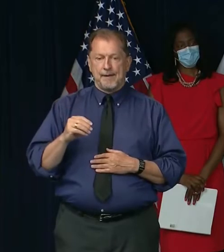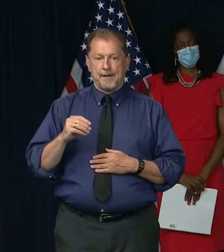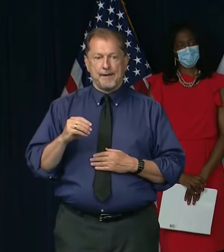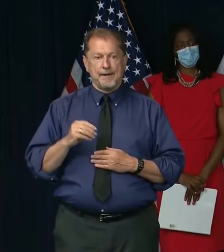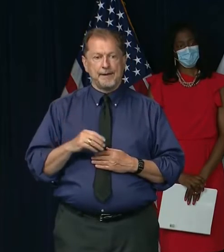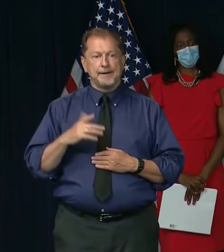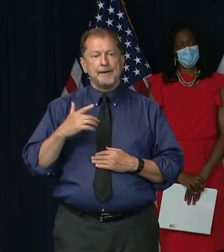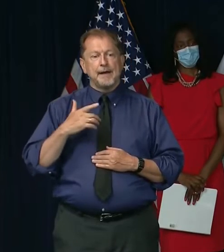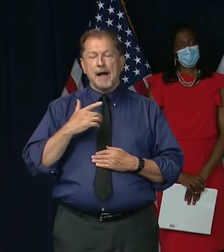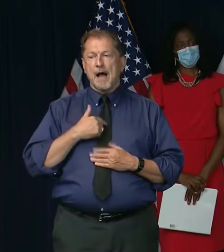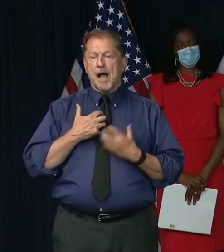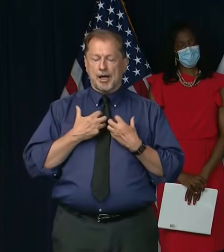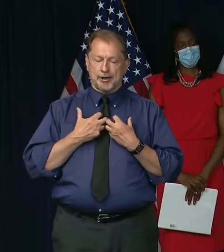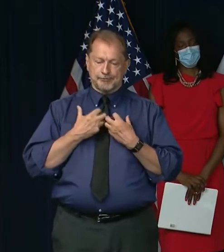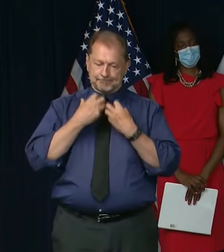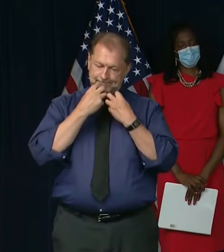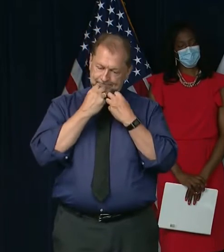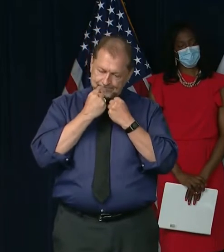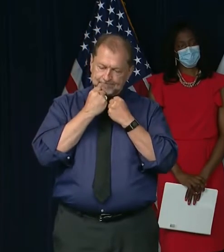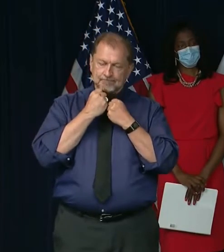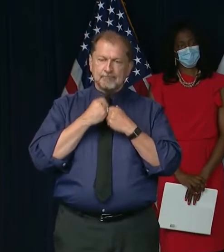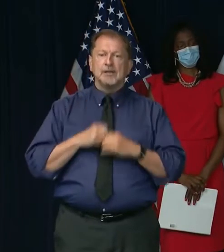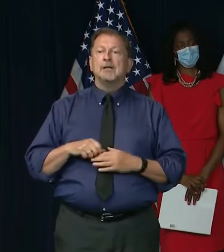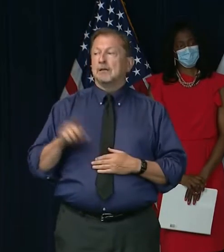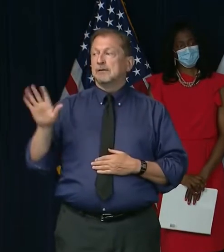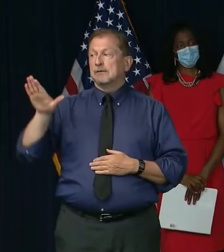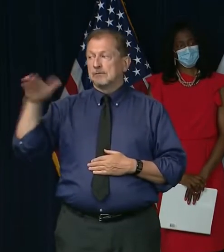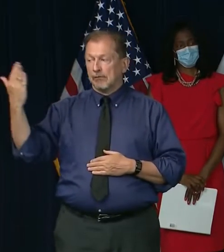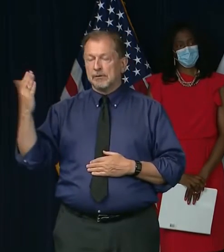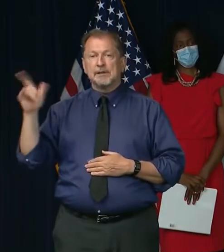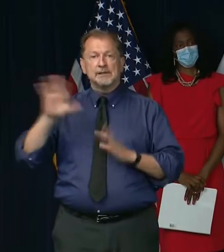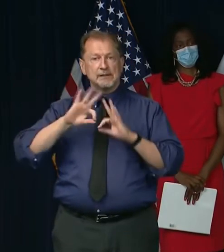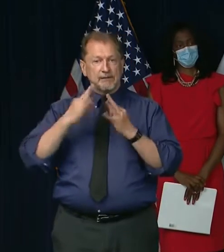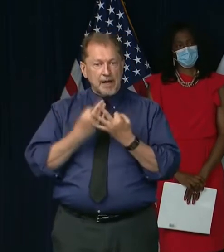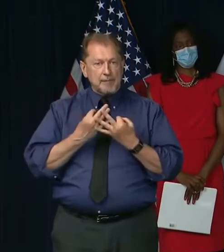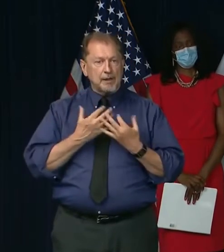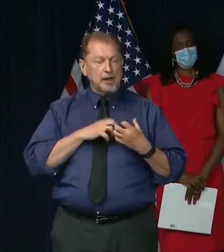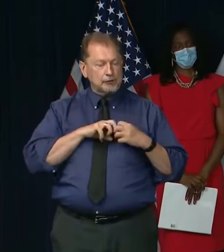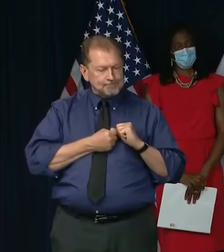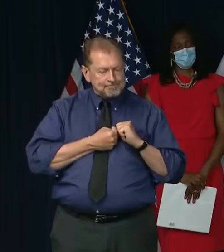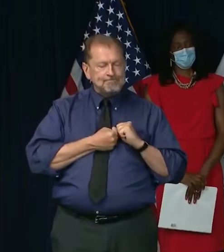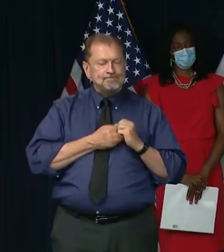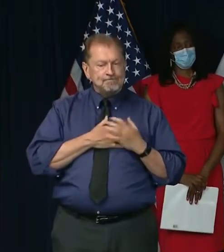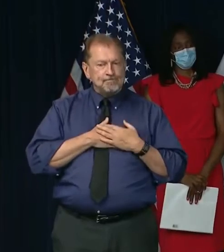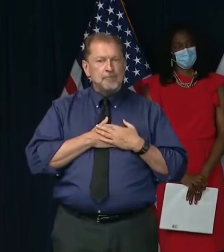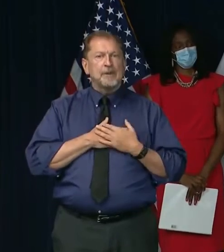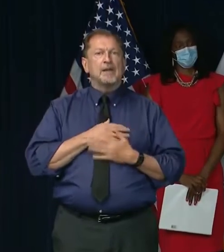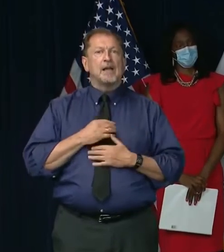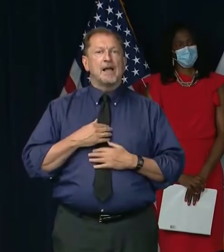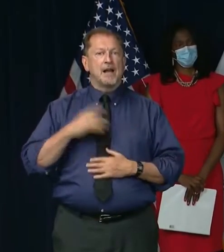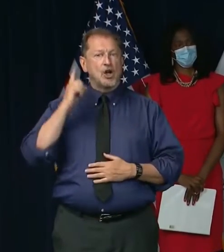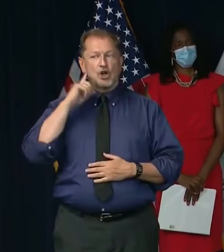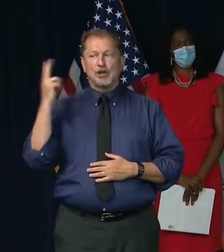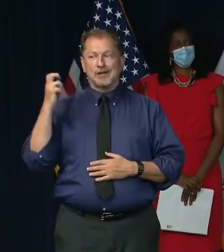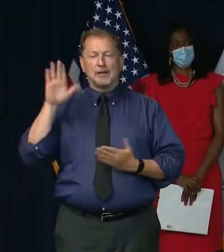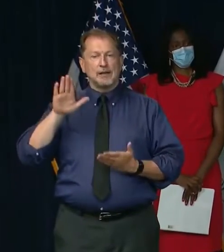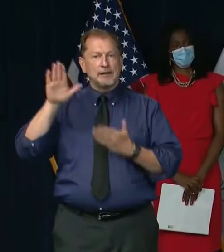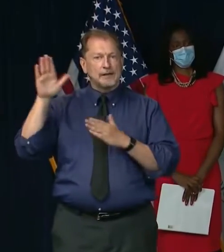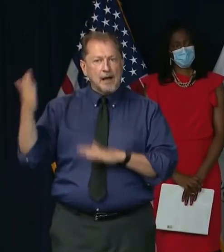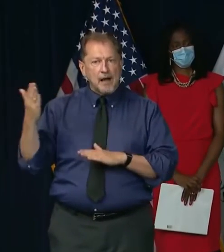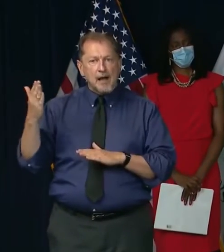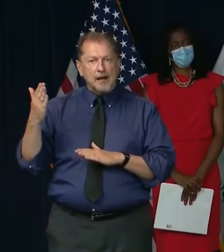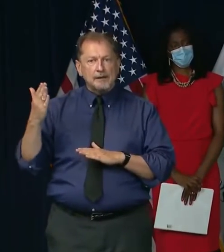I grieved for his family, and when I found out that his life had been lost, I honestly,